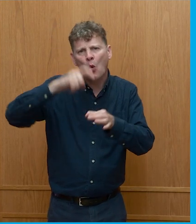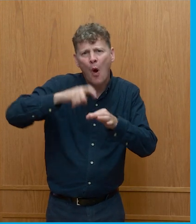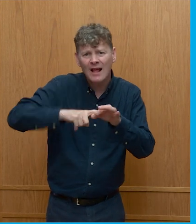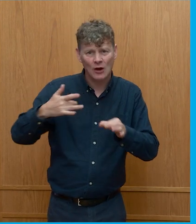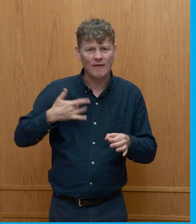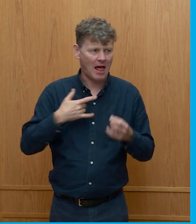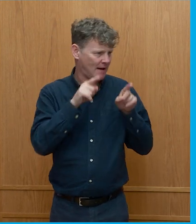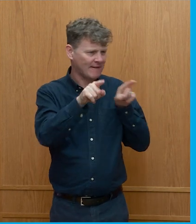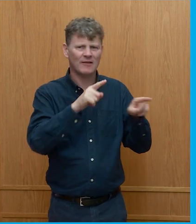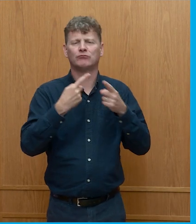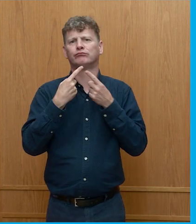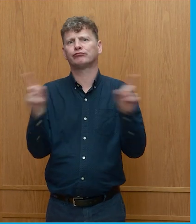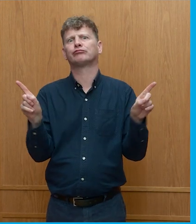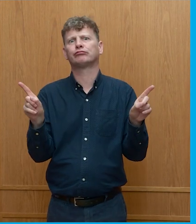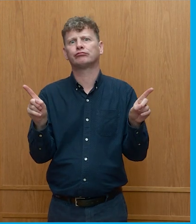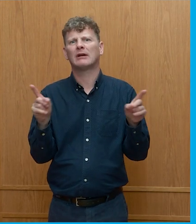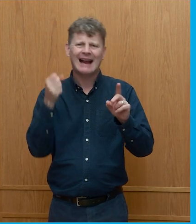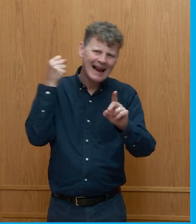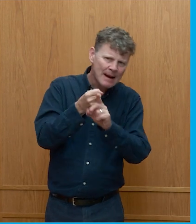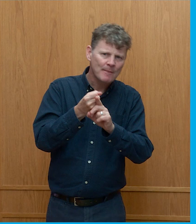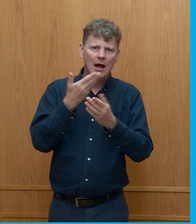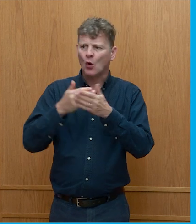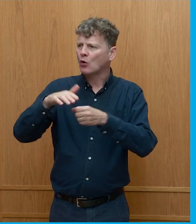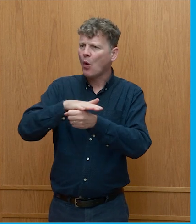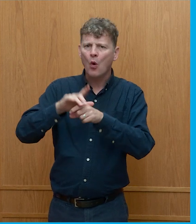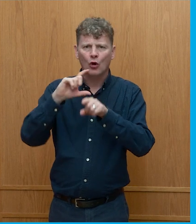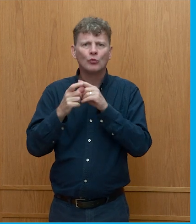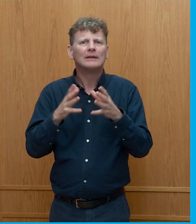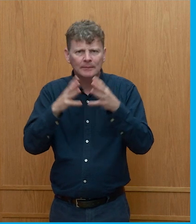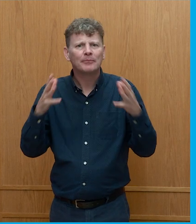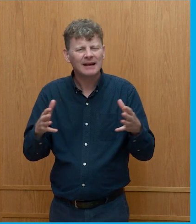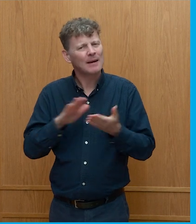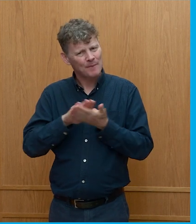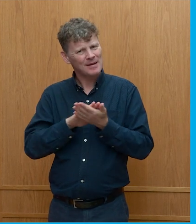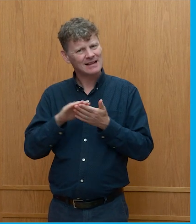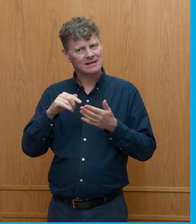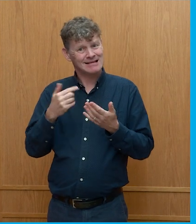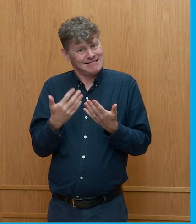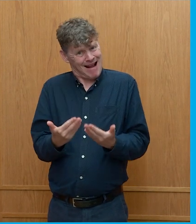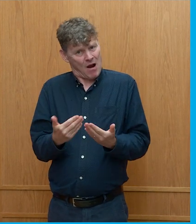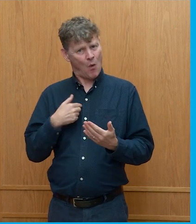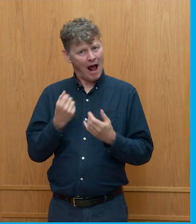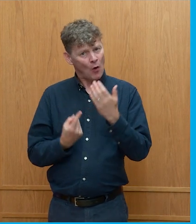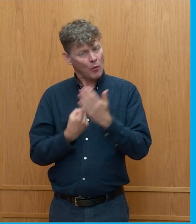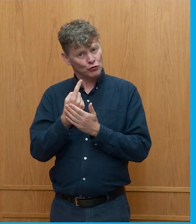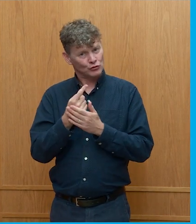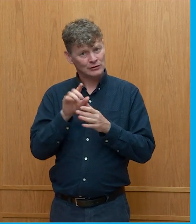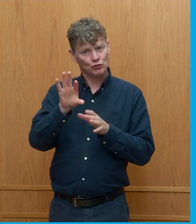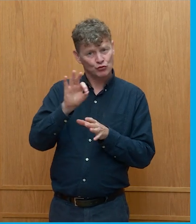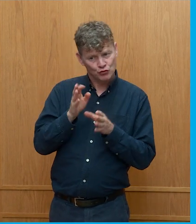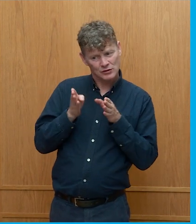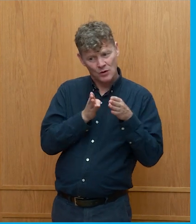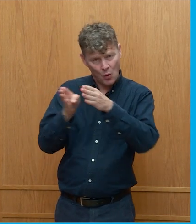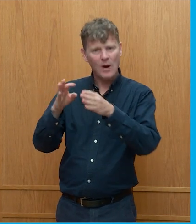have on our communities. That's what I mean. And this is an opportunity to do some things that would really benefit us as